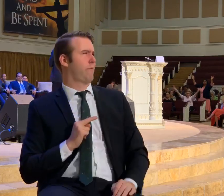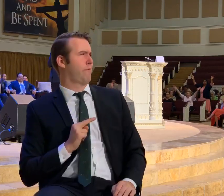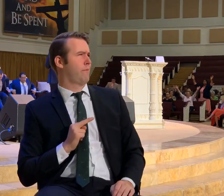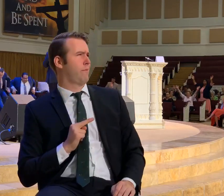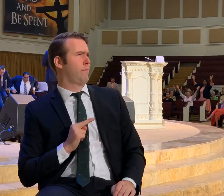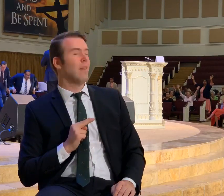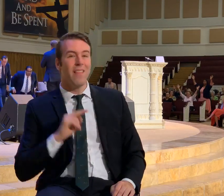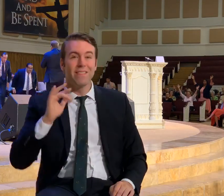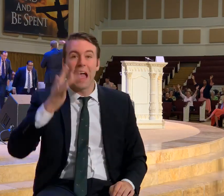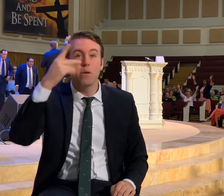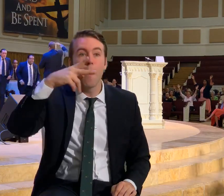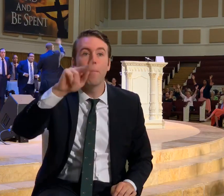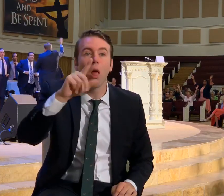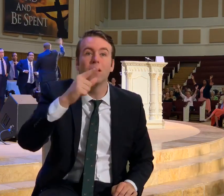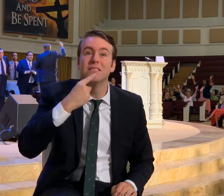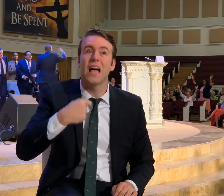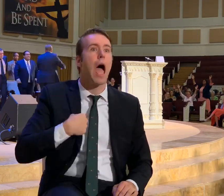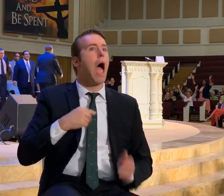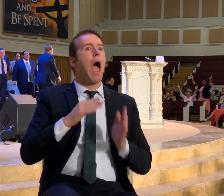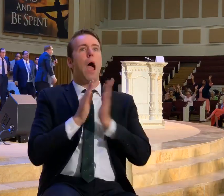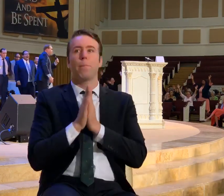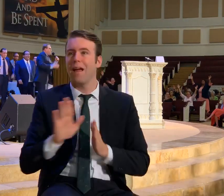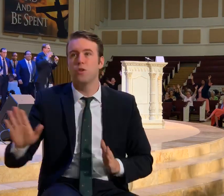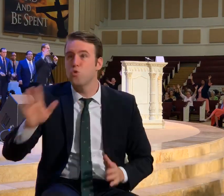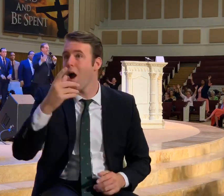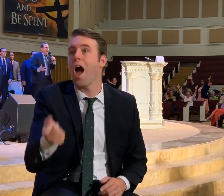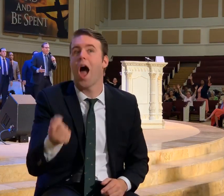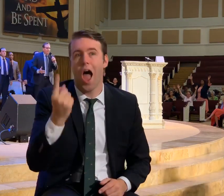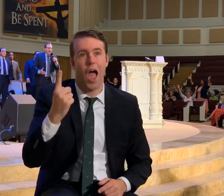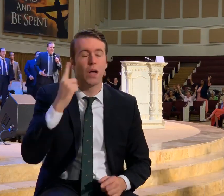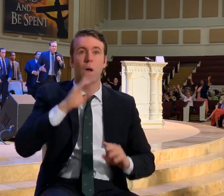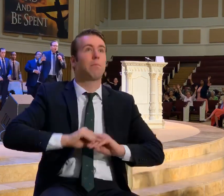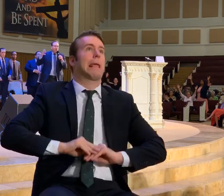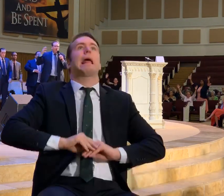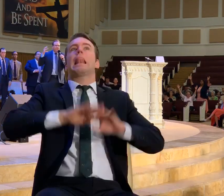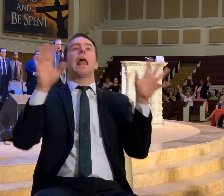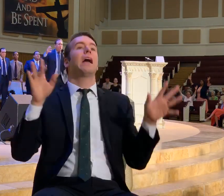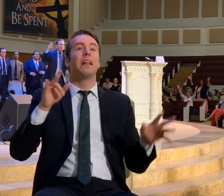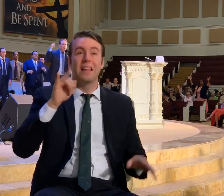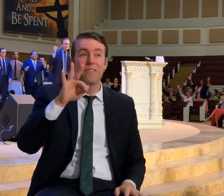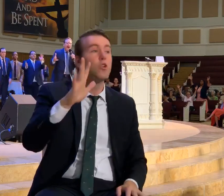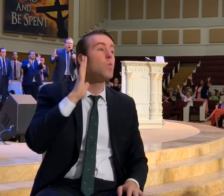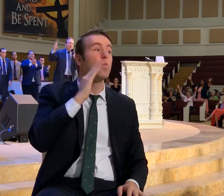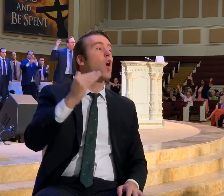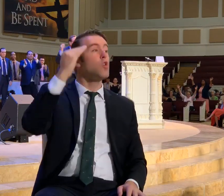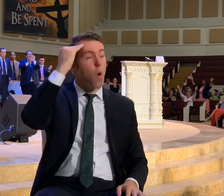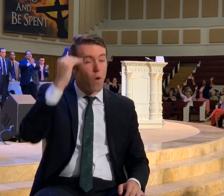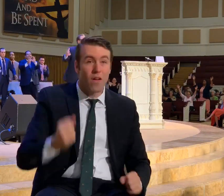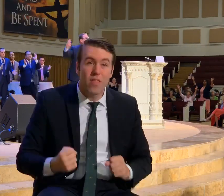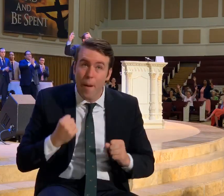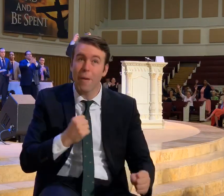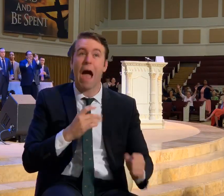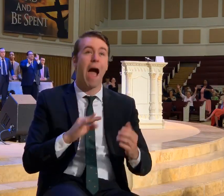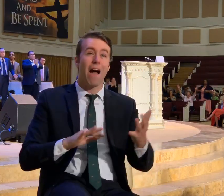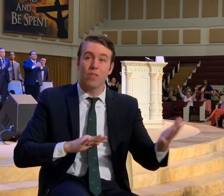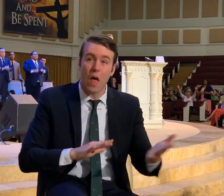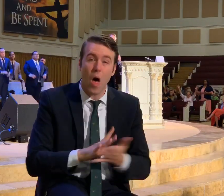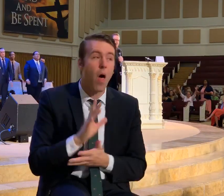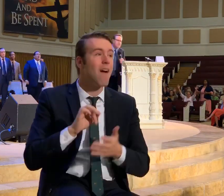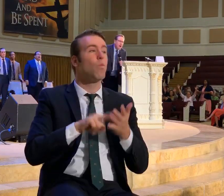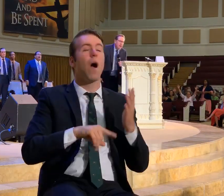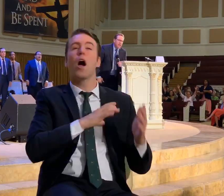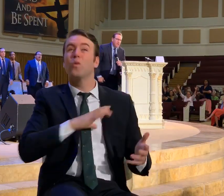wonder Paul said. I pray that your understanding. Would be enlightened. If you would know of the power. And the glory. What